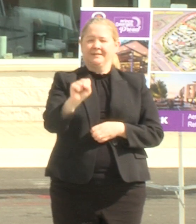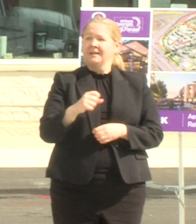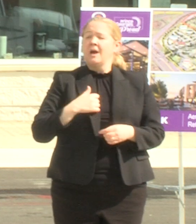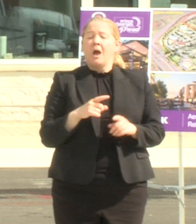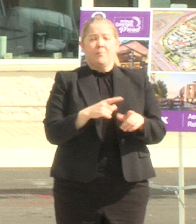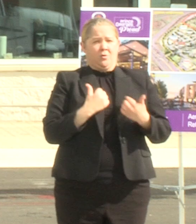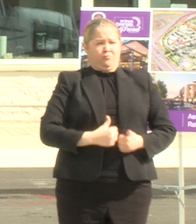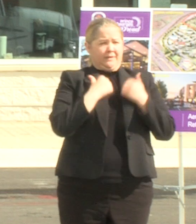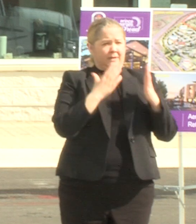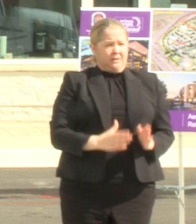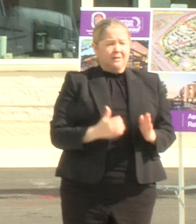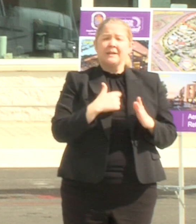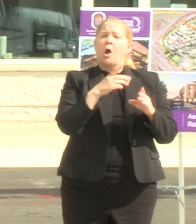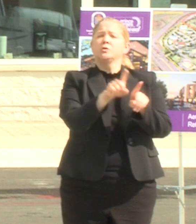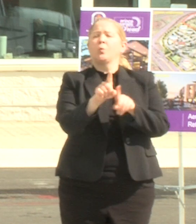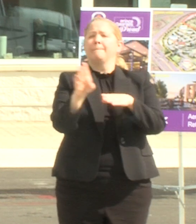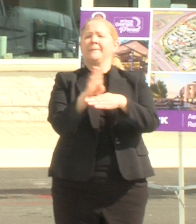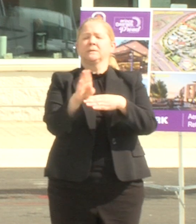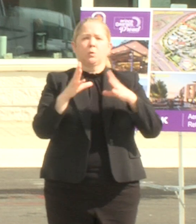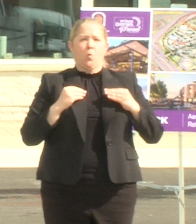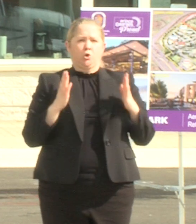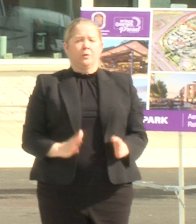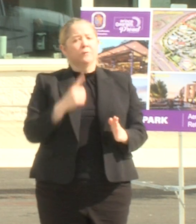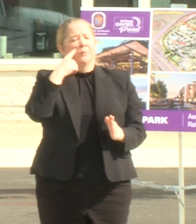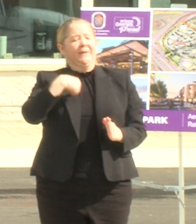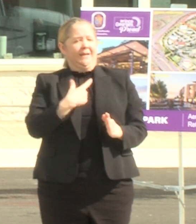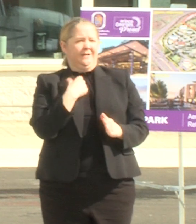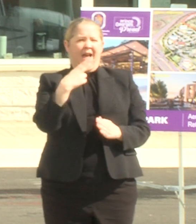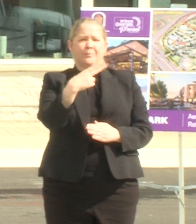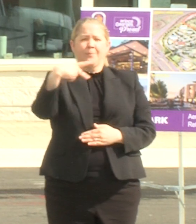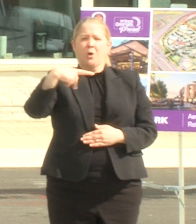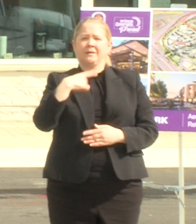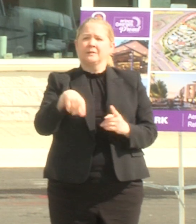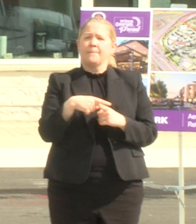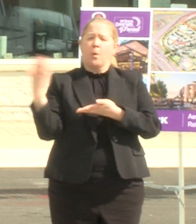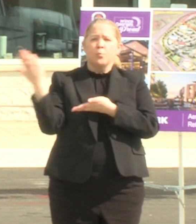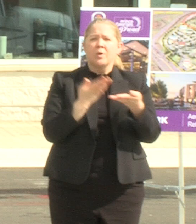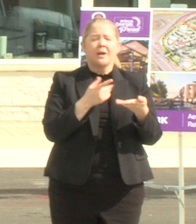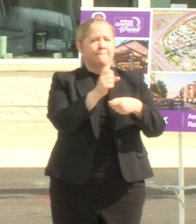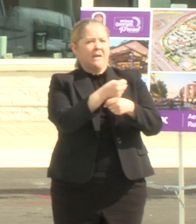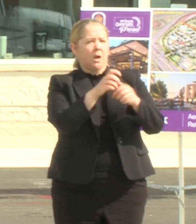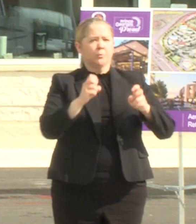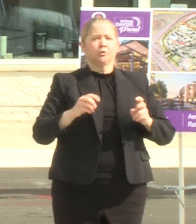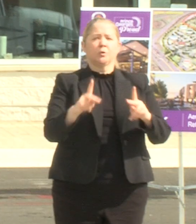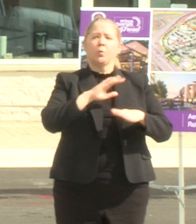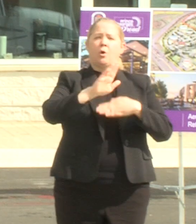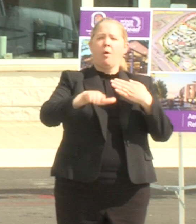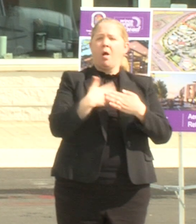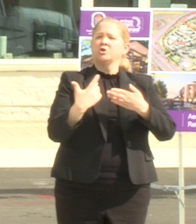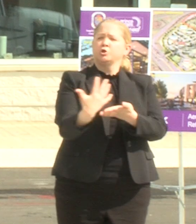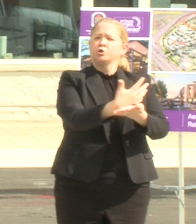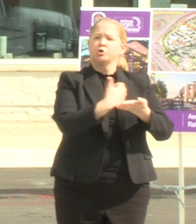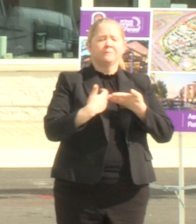george's county business owner for me projects like hampton park are about bringing and creating opportunities that we all deserve regardless of